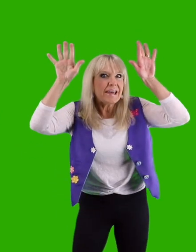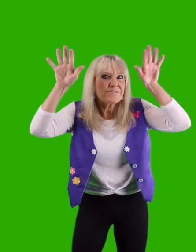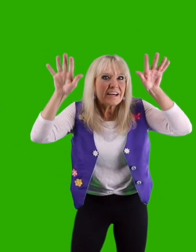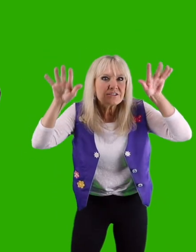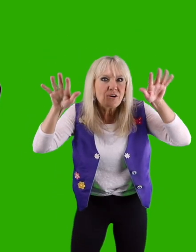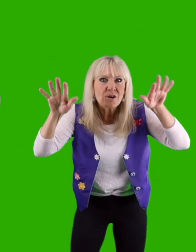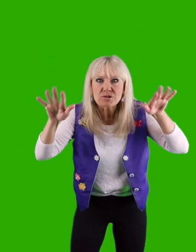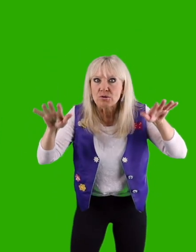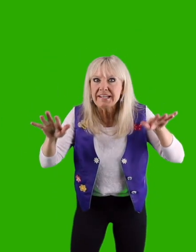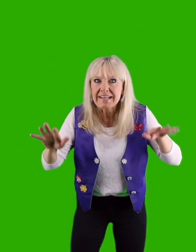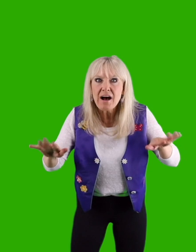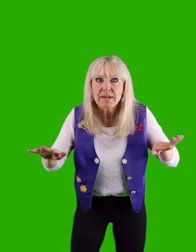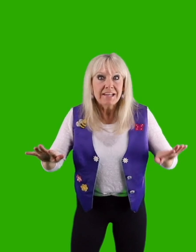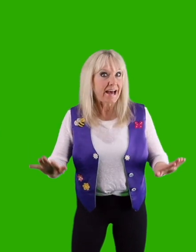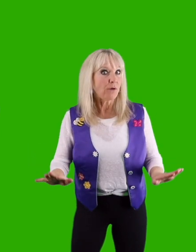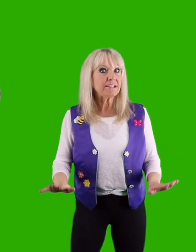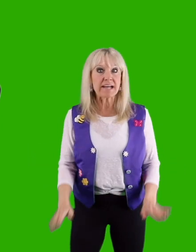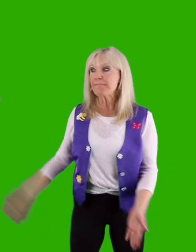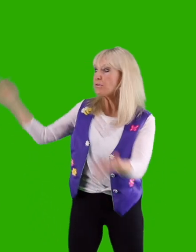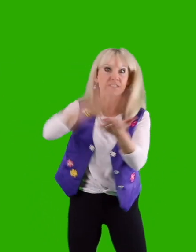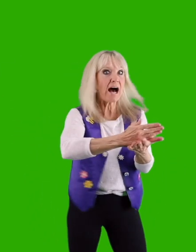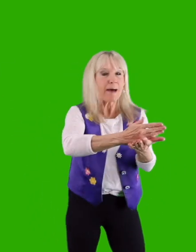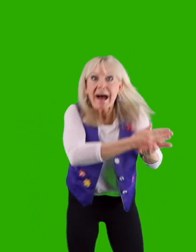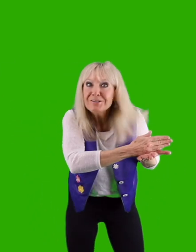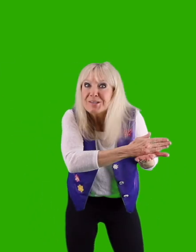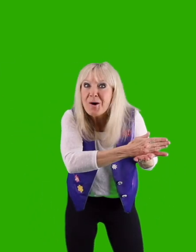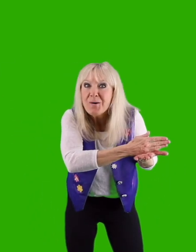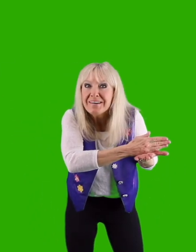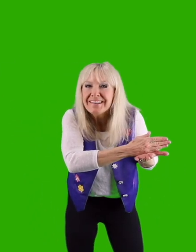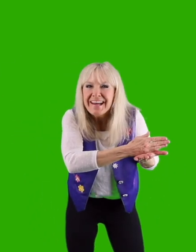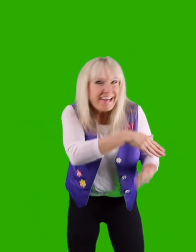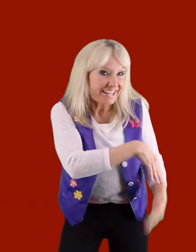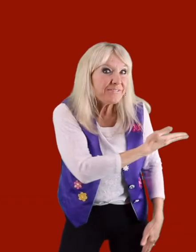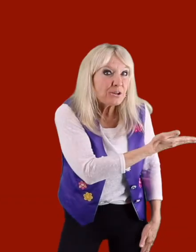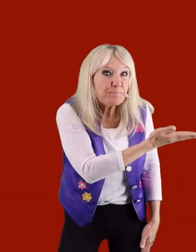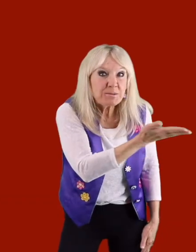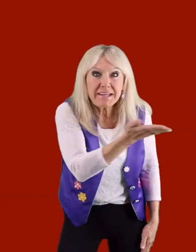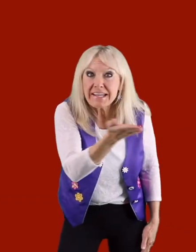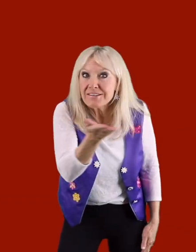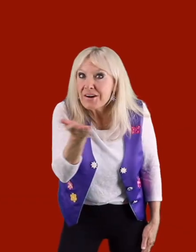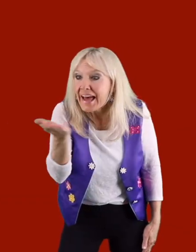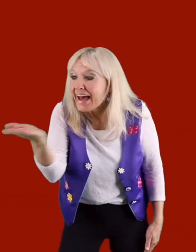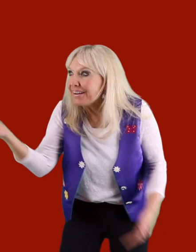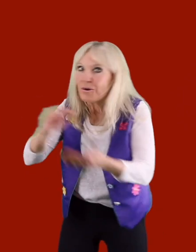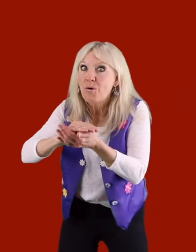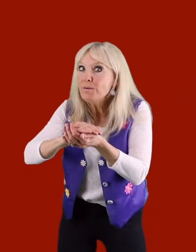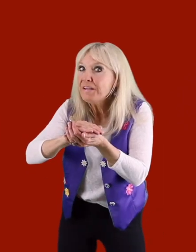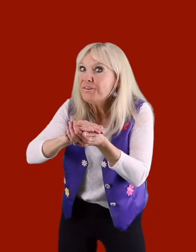And fli and dono's cooling down. Now it's time to stop. Alto. If you put me in your hand and hold me for